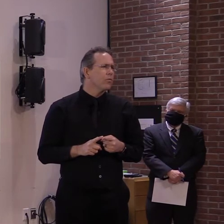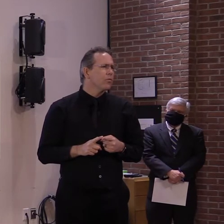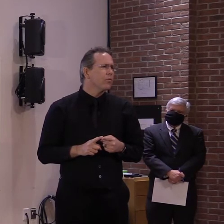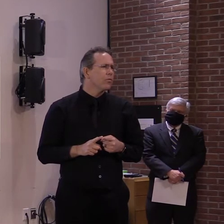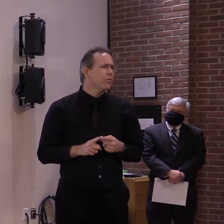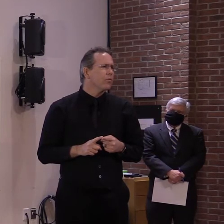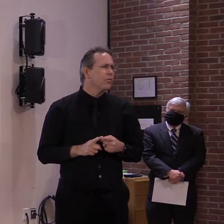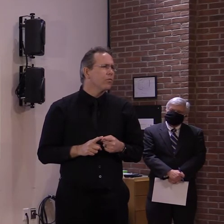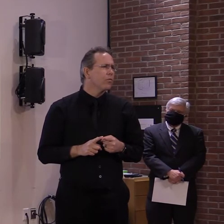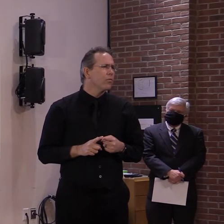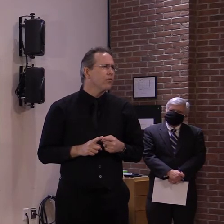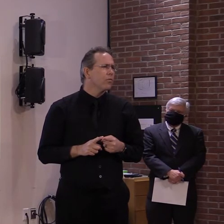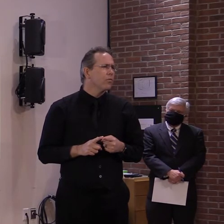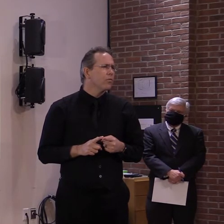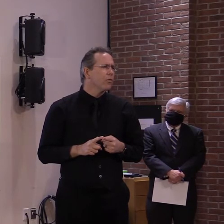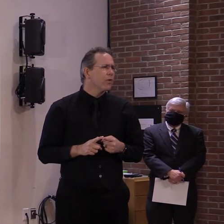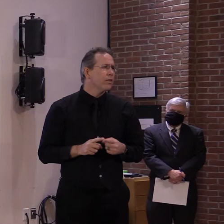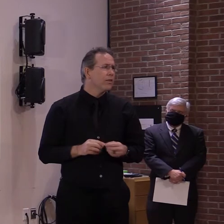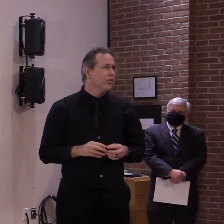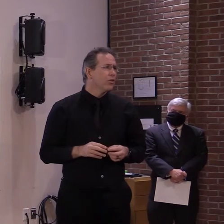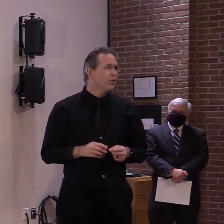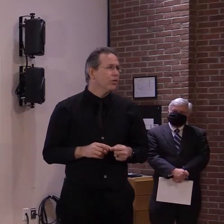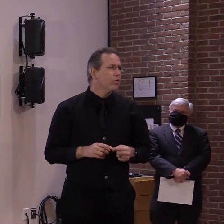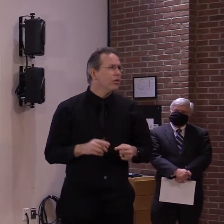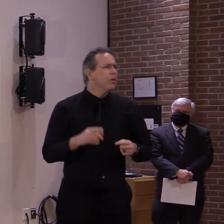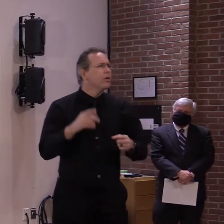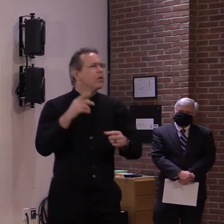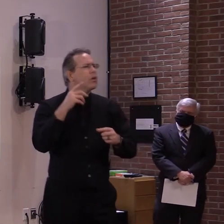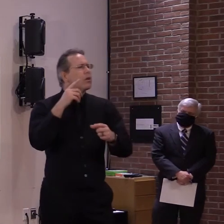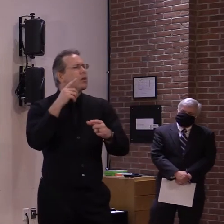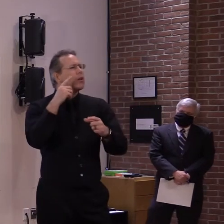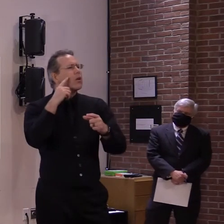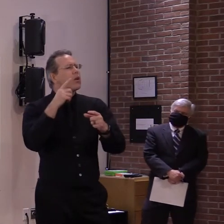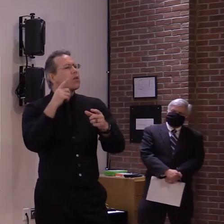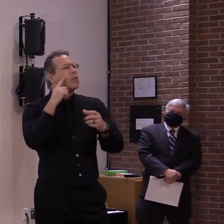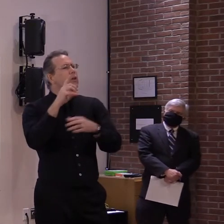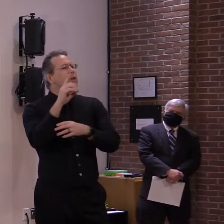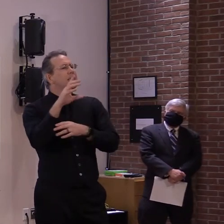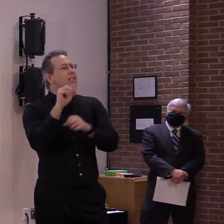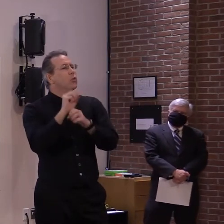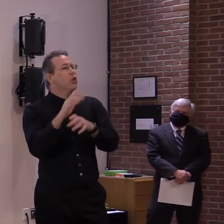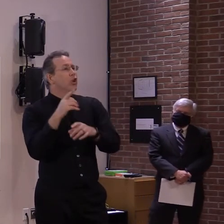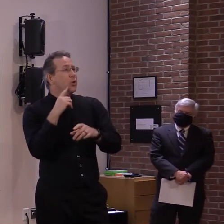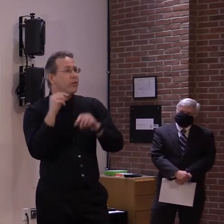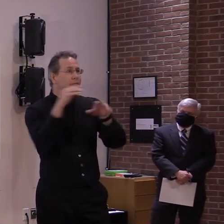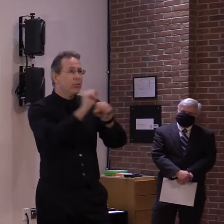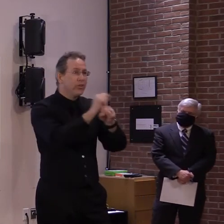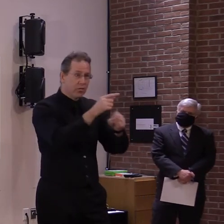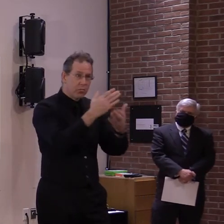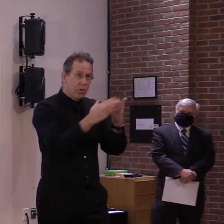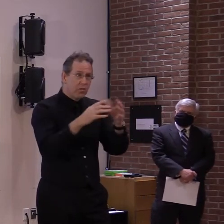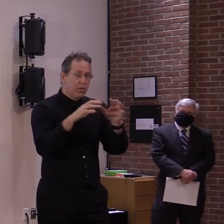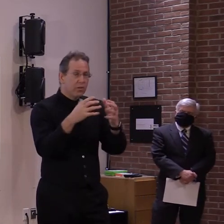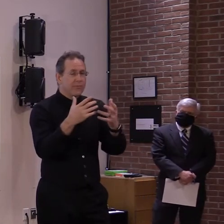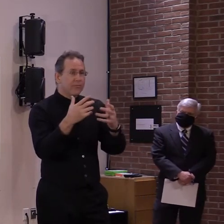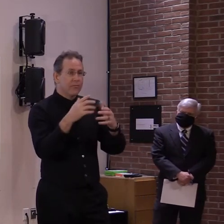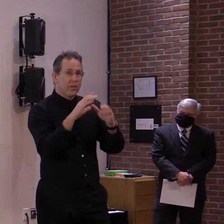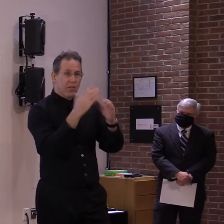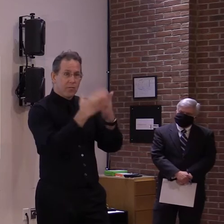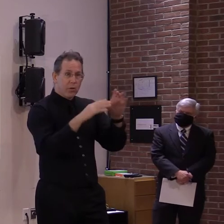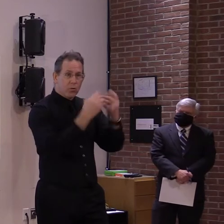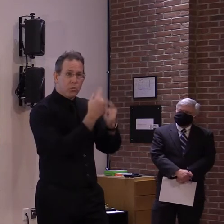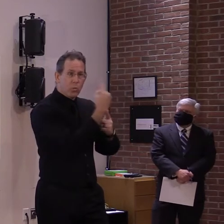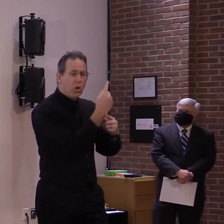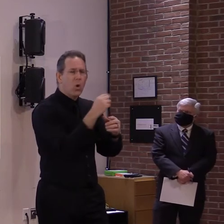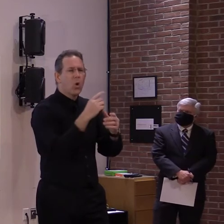Yeah. Everyone is in the age band at this point, other than those with chronic conditions that we've talked